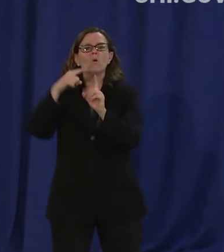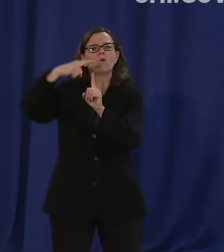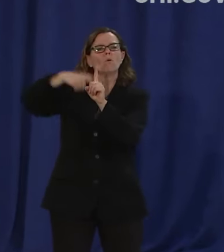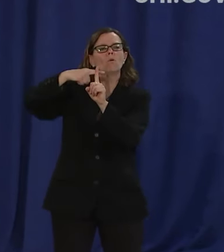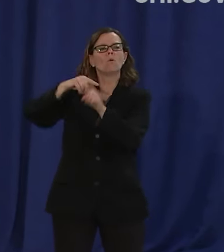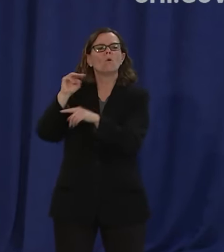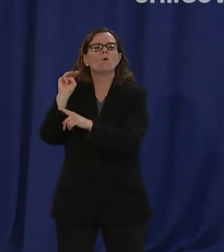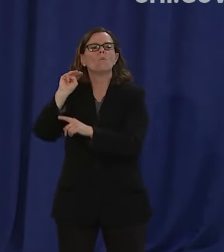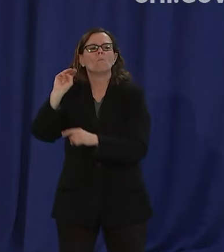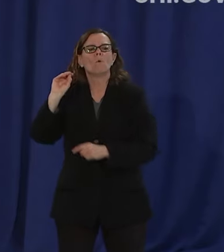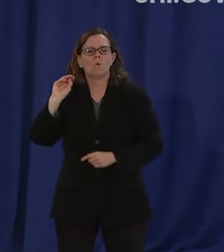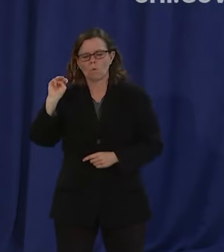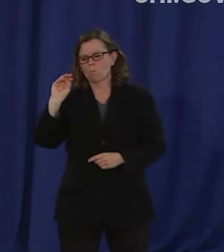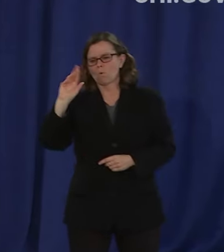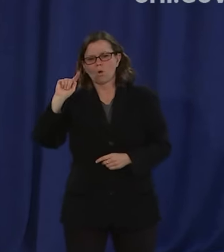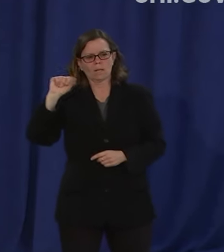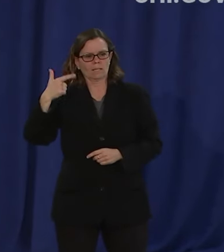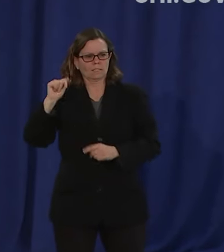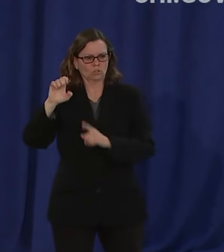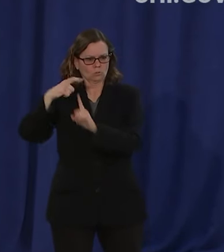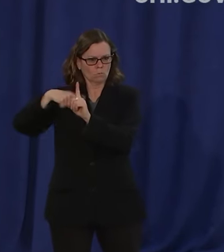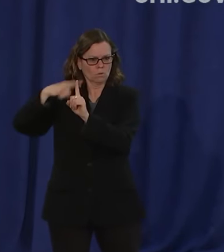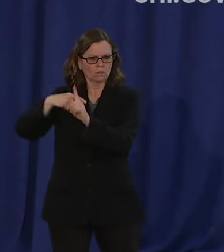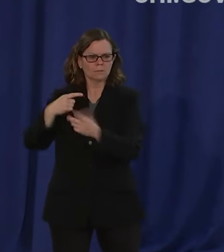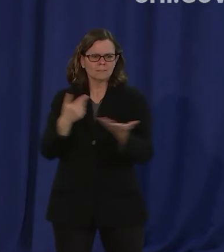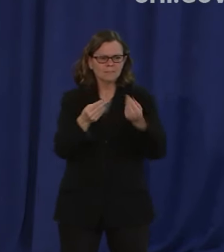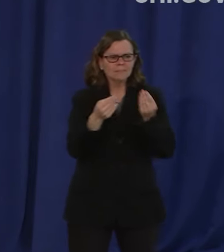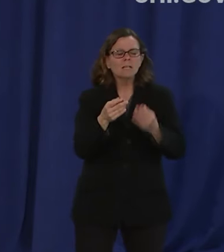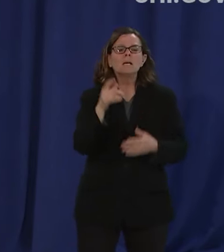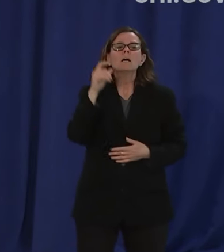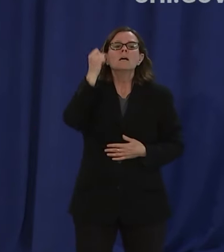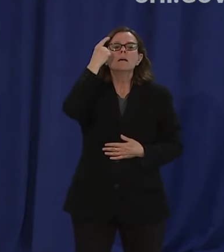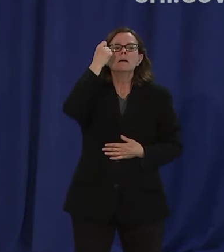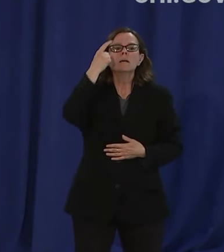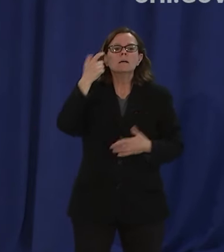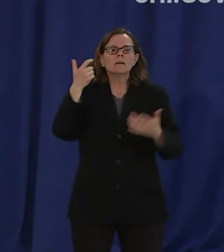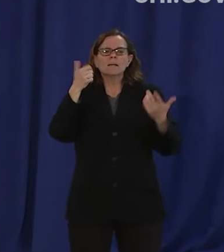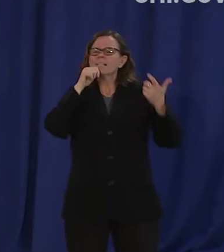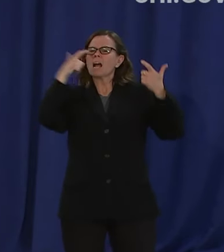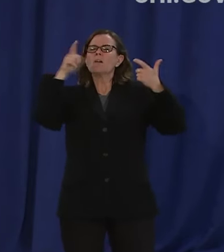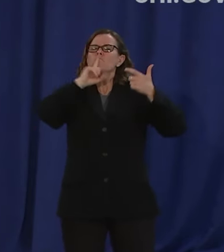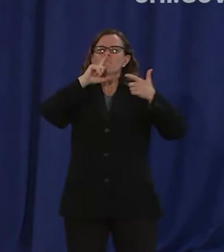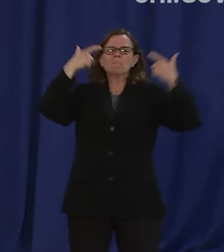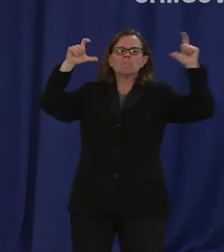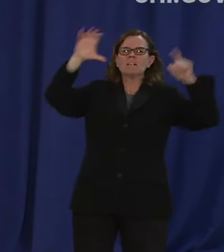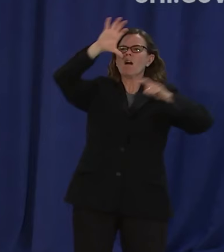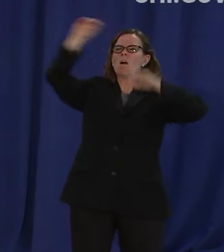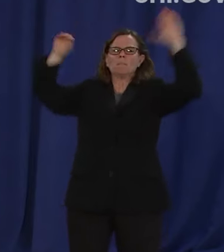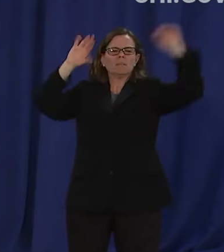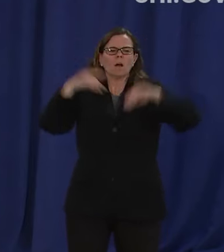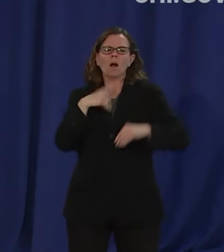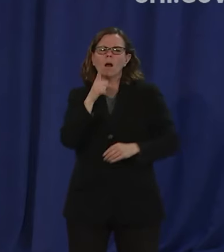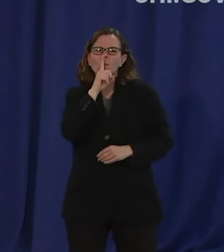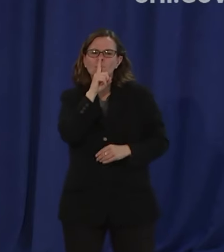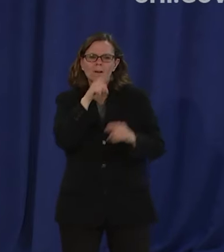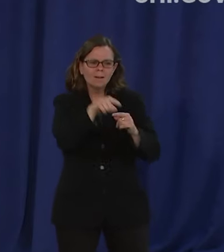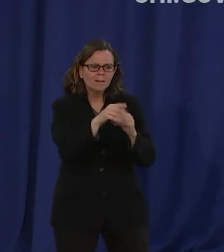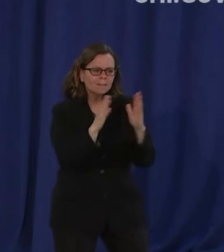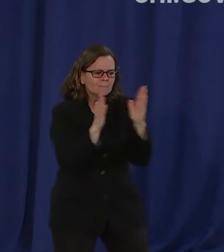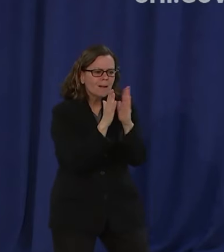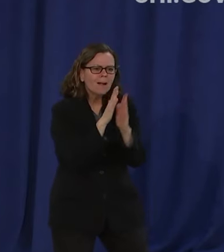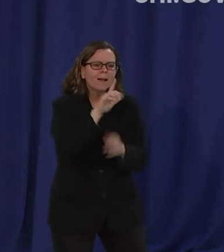huge commercial properties that have a huge cash reserve these are folks who had some liquidity